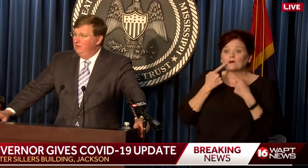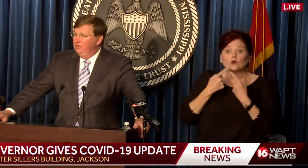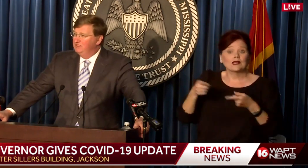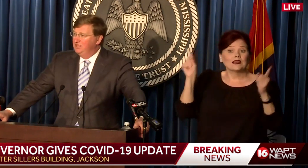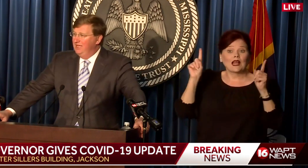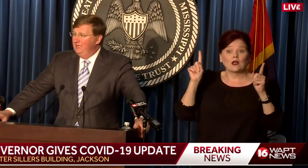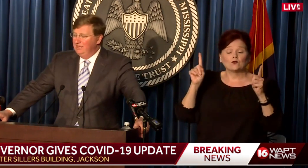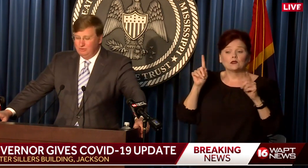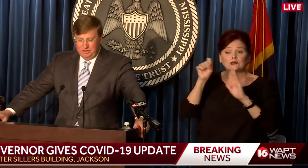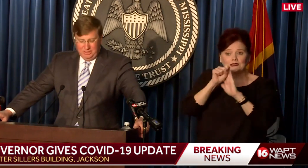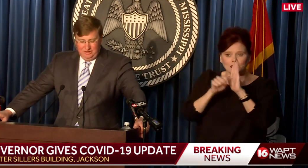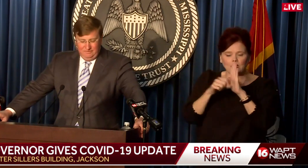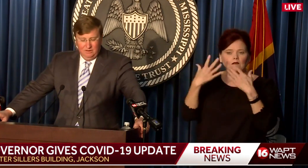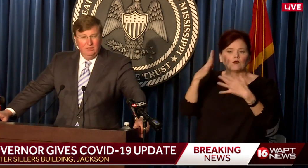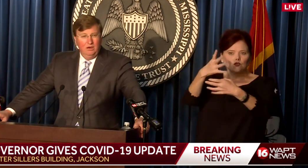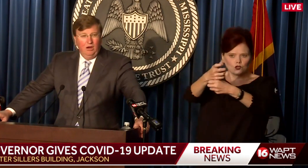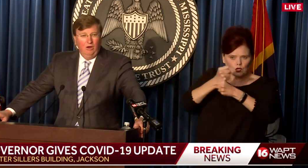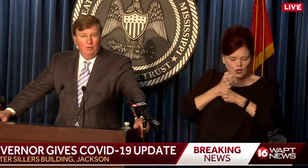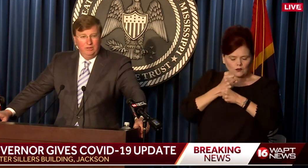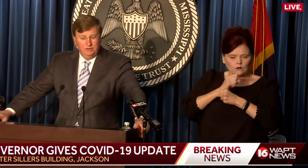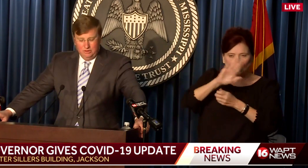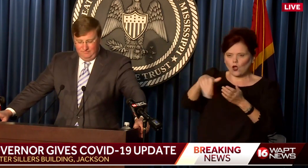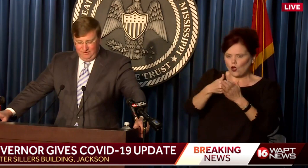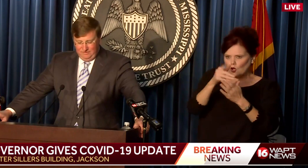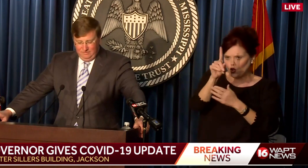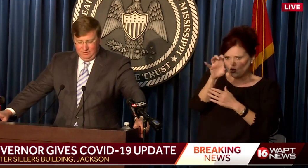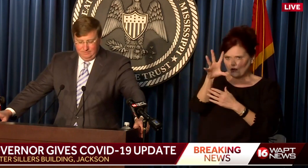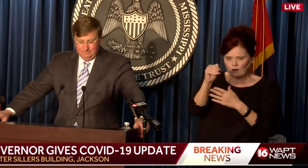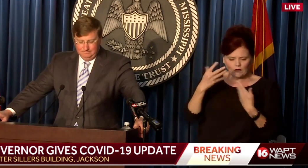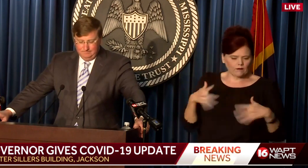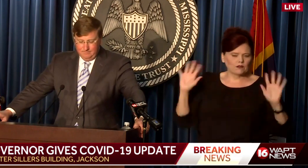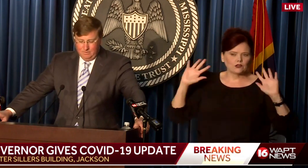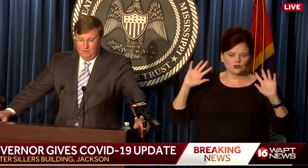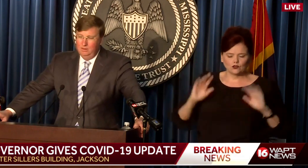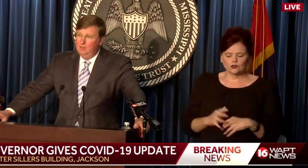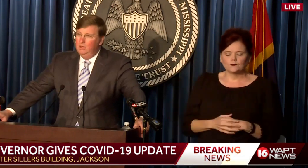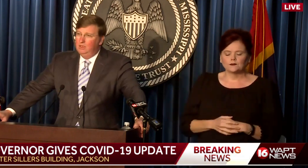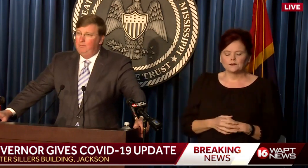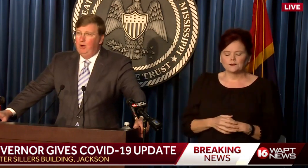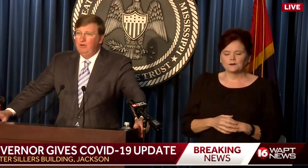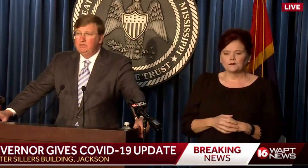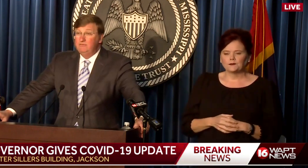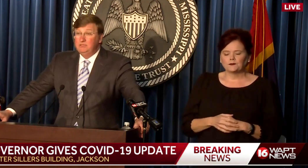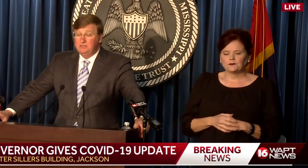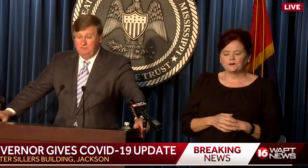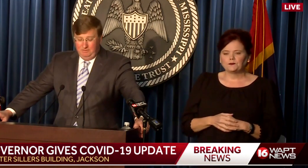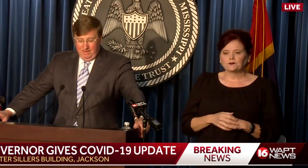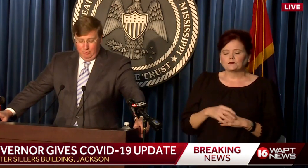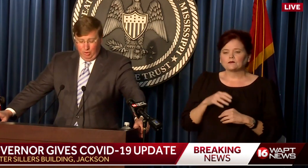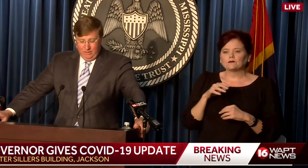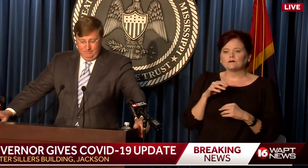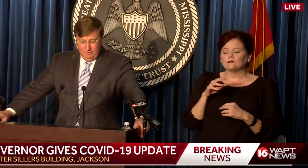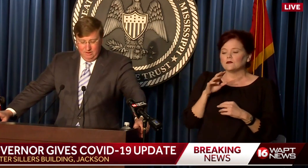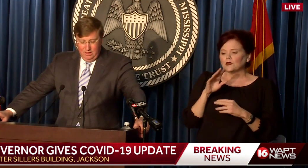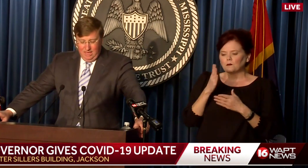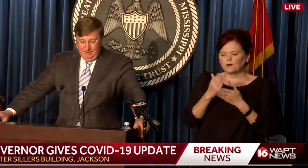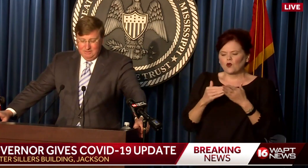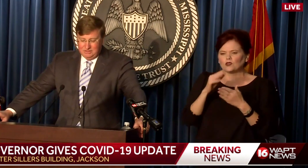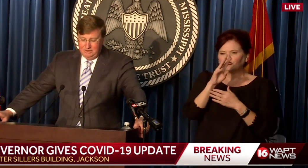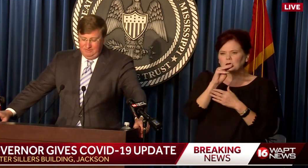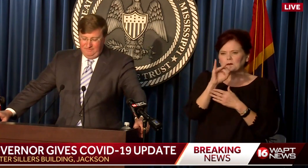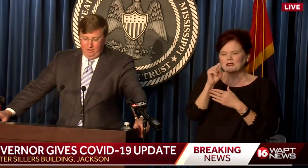that the state has received all 150 of them. Components of Mississippi Med 1,